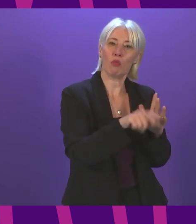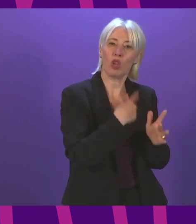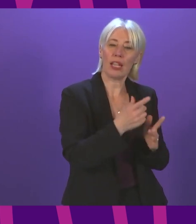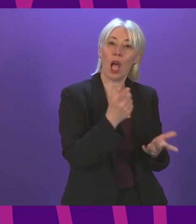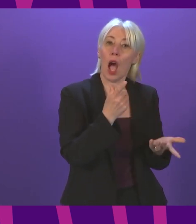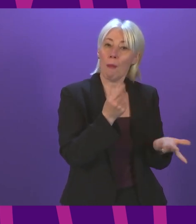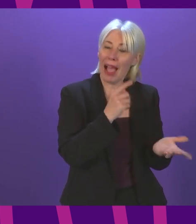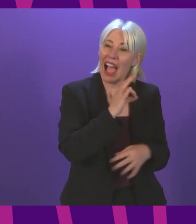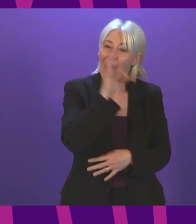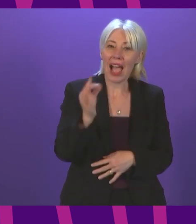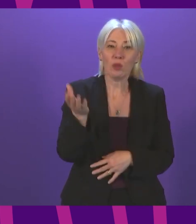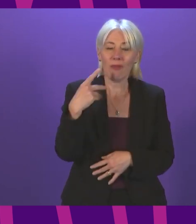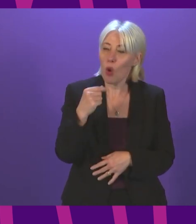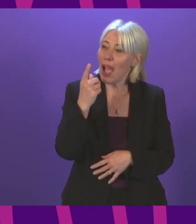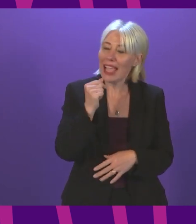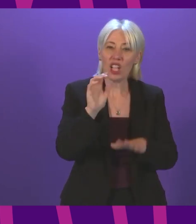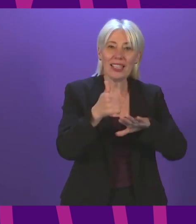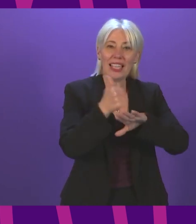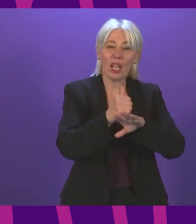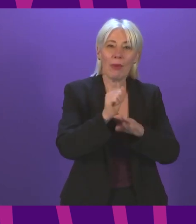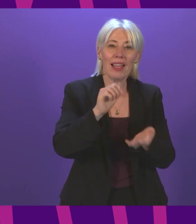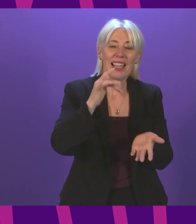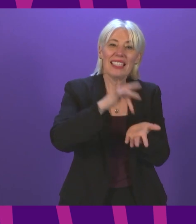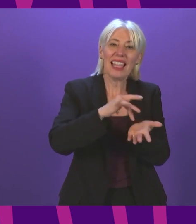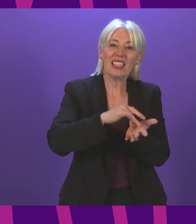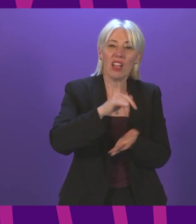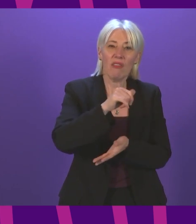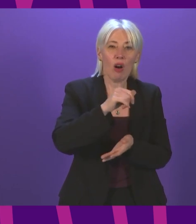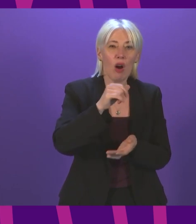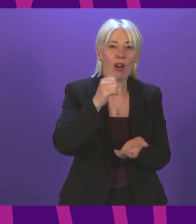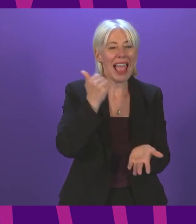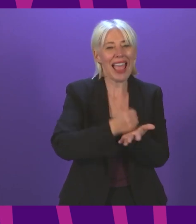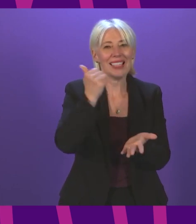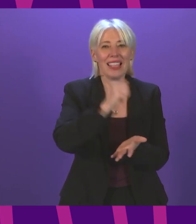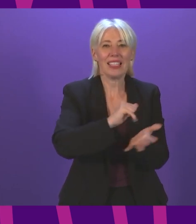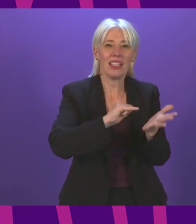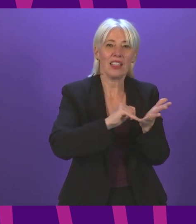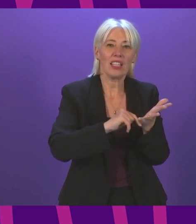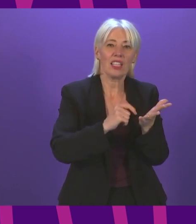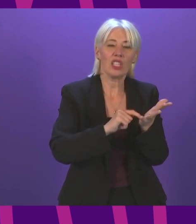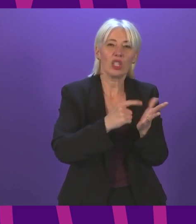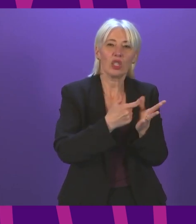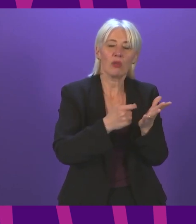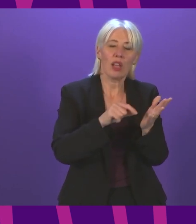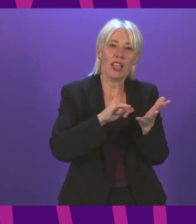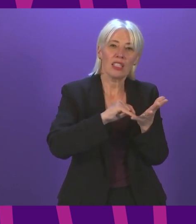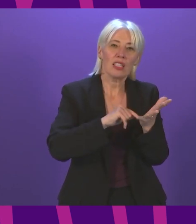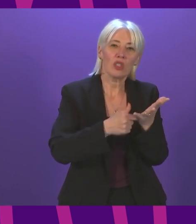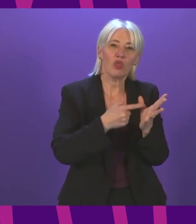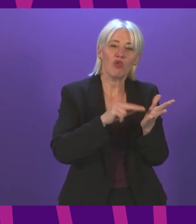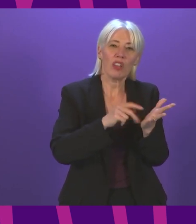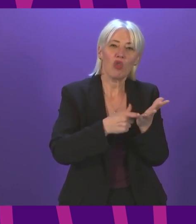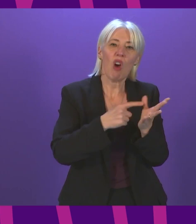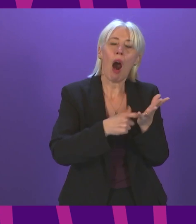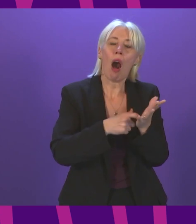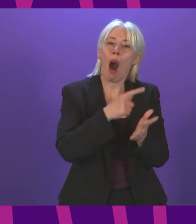previous request for establishing a Centre for Excellence for Lung Health in Sonar? First Minister. I am certainly happy to give